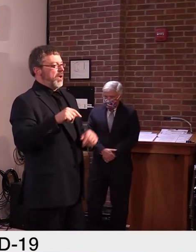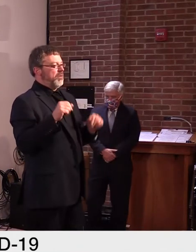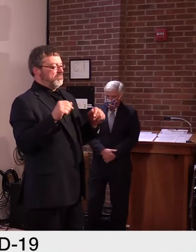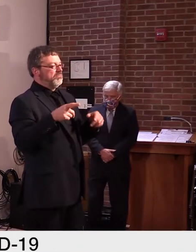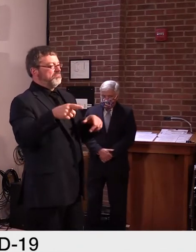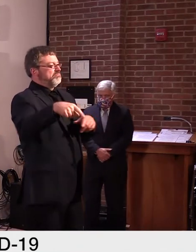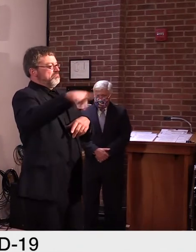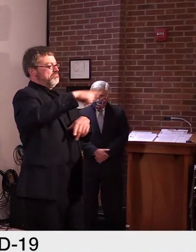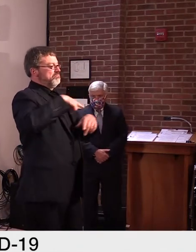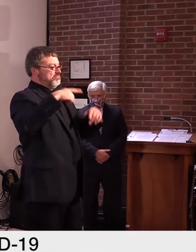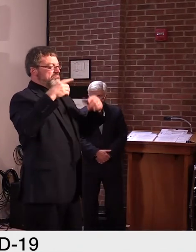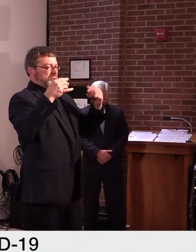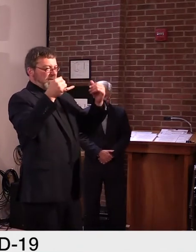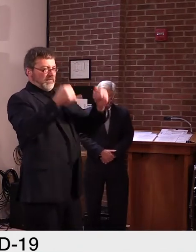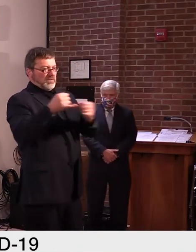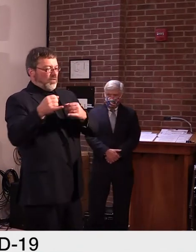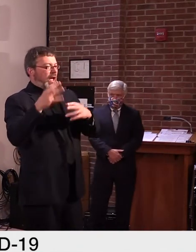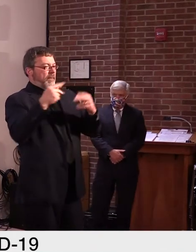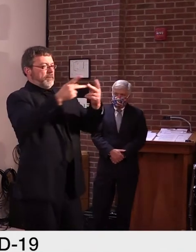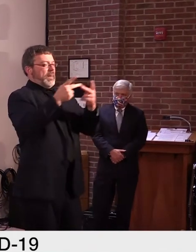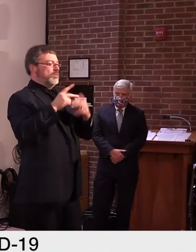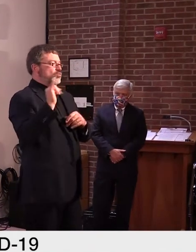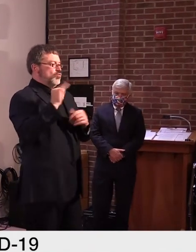Steve, any KTV?